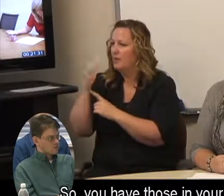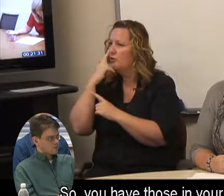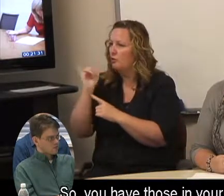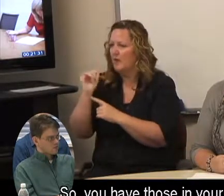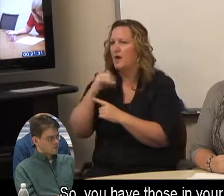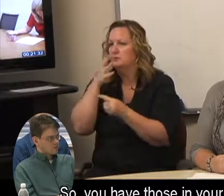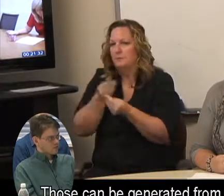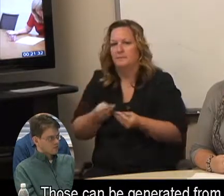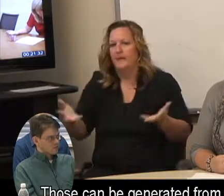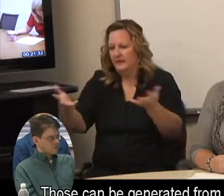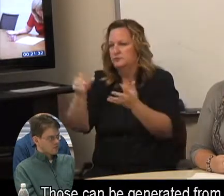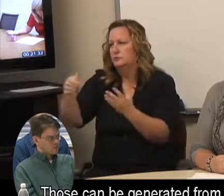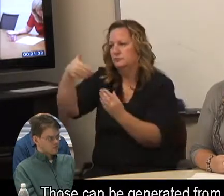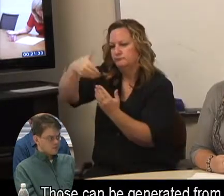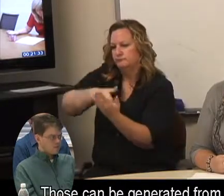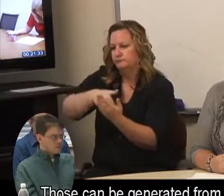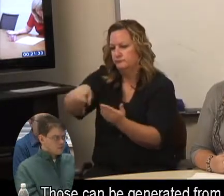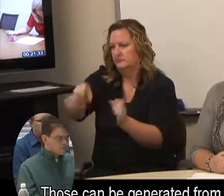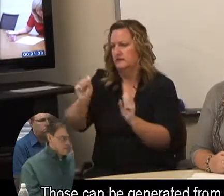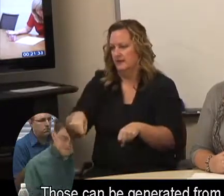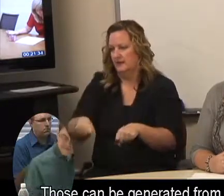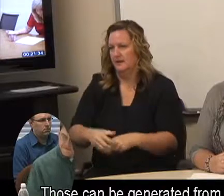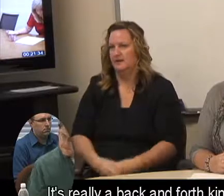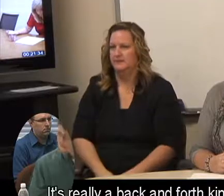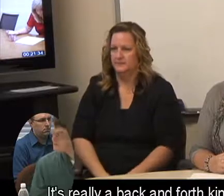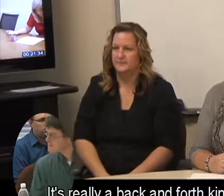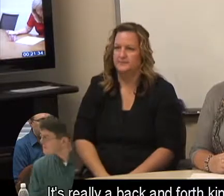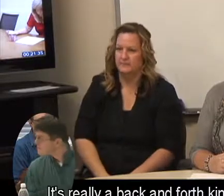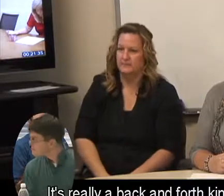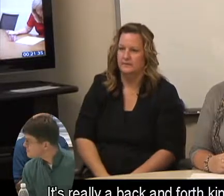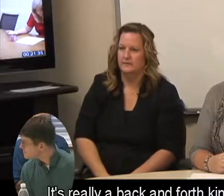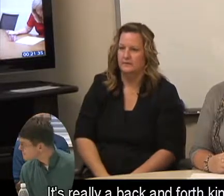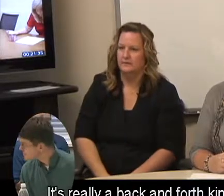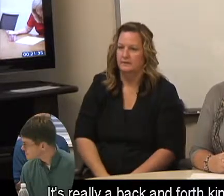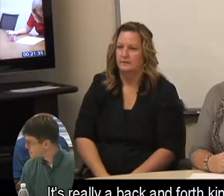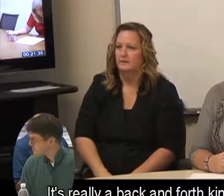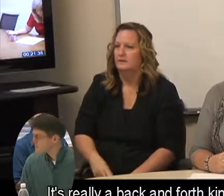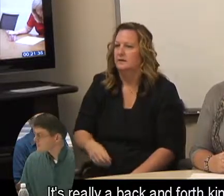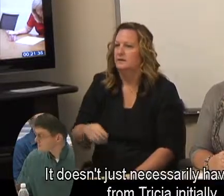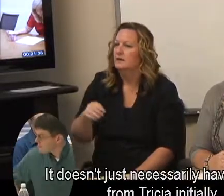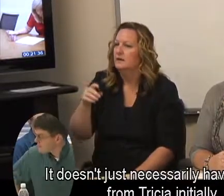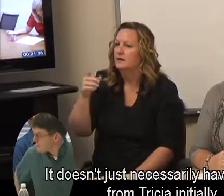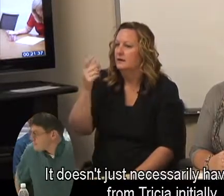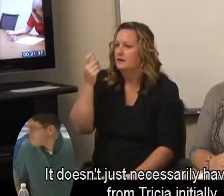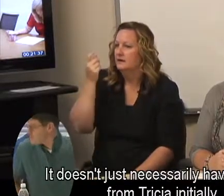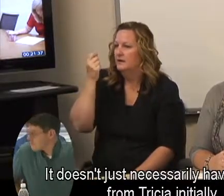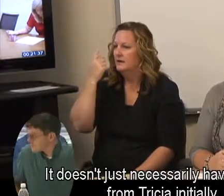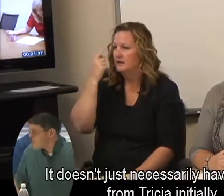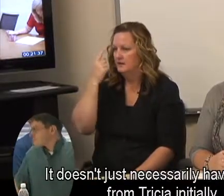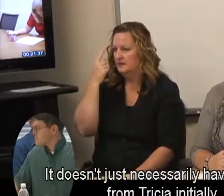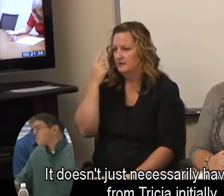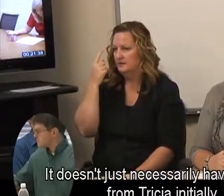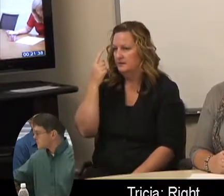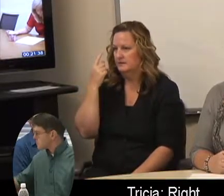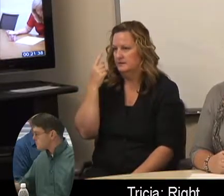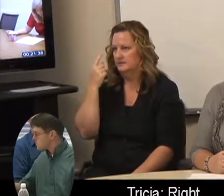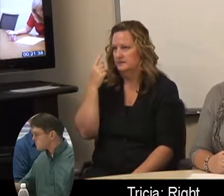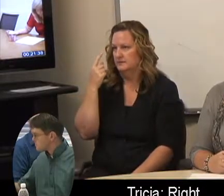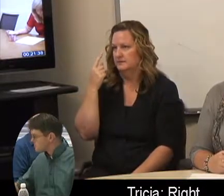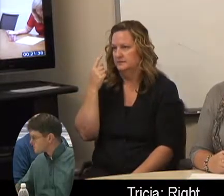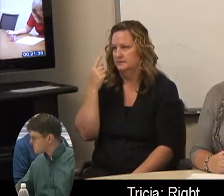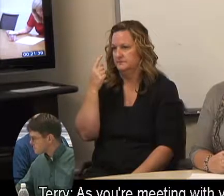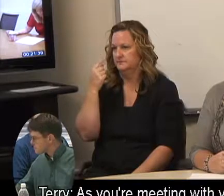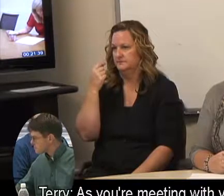in your packet. But those can be generated from either end. That's really a back-and-forth kind of form that doesn't have to come from Trisha initially. Right.